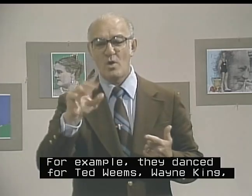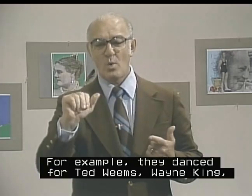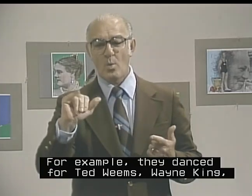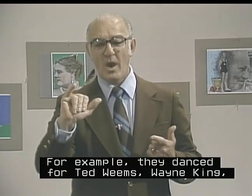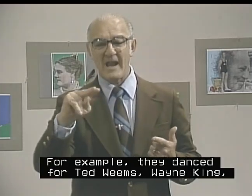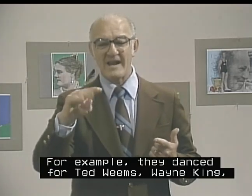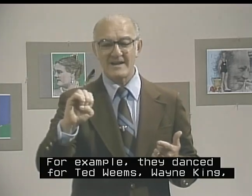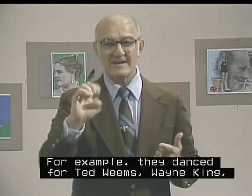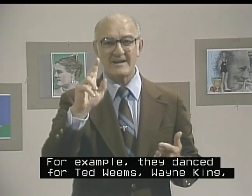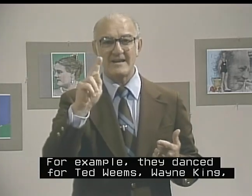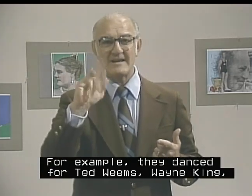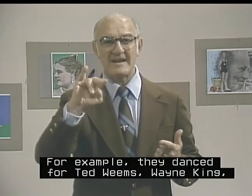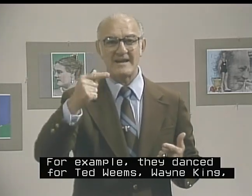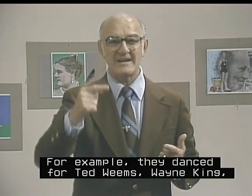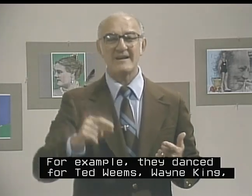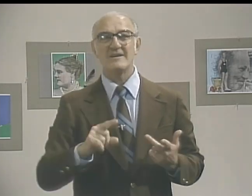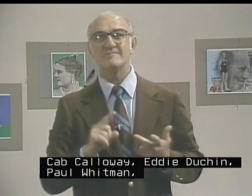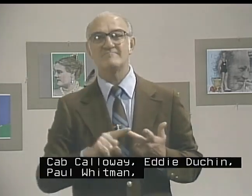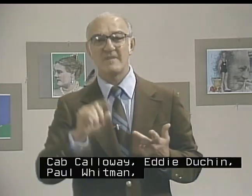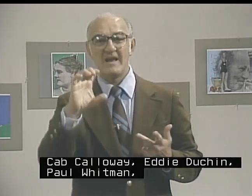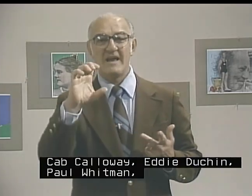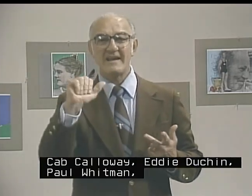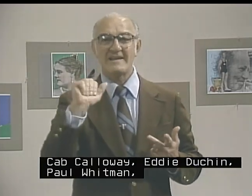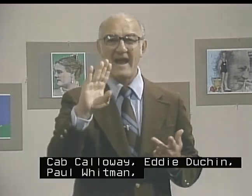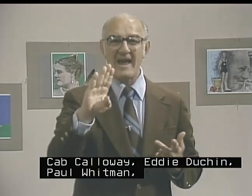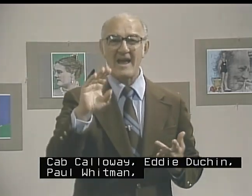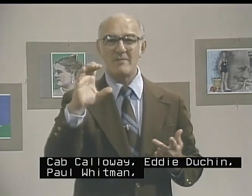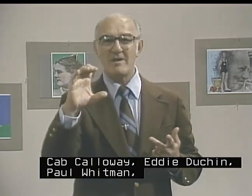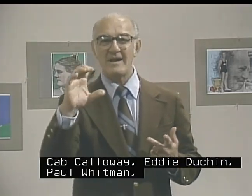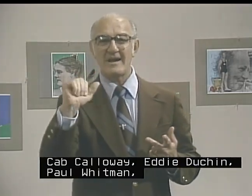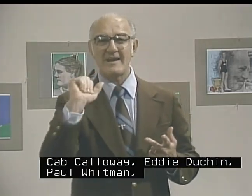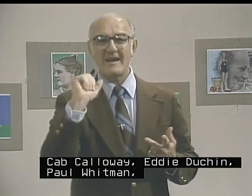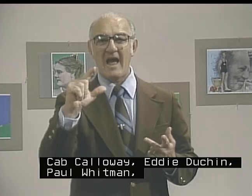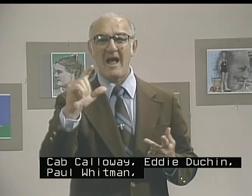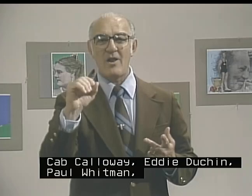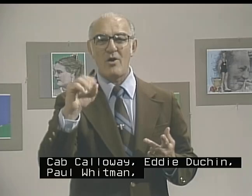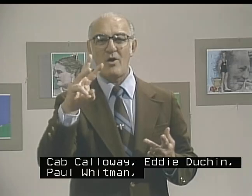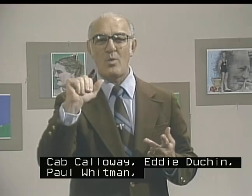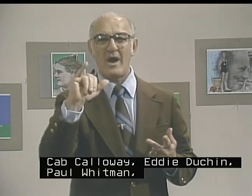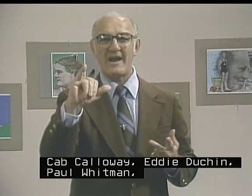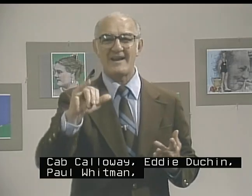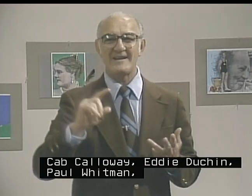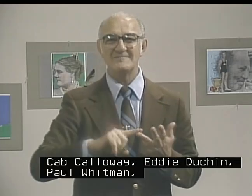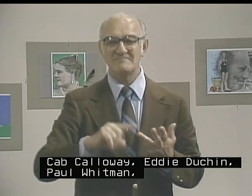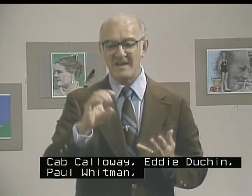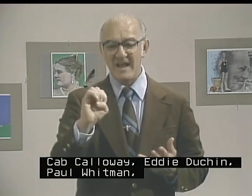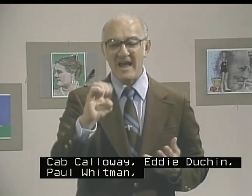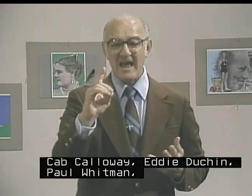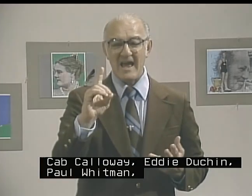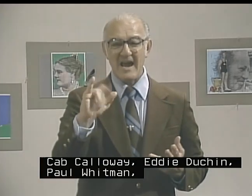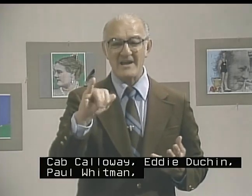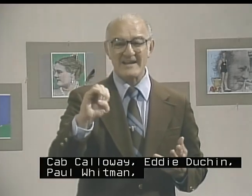Wayne King, Keb Calloway, Eddie